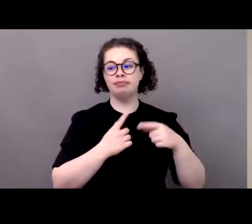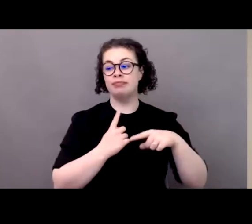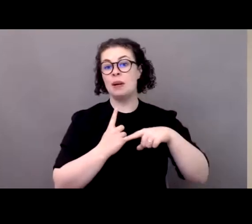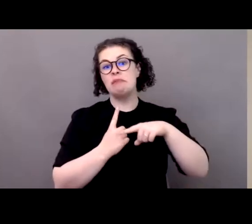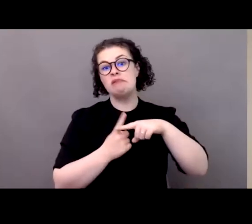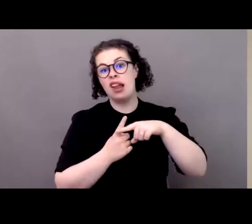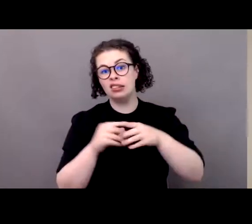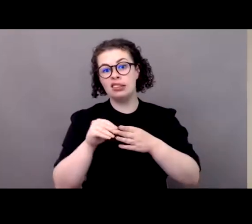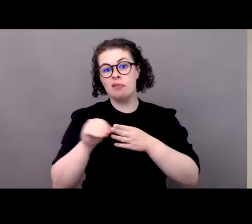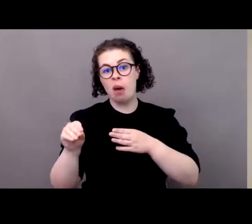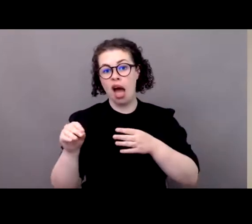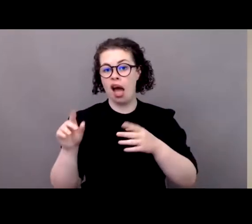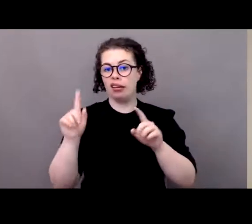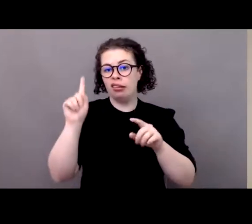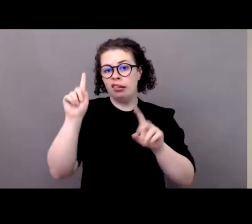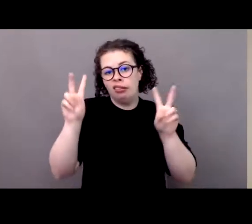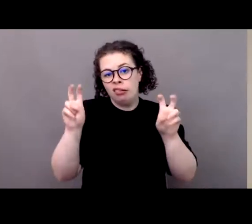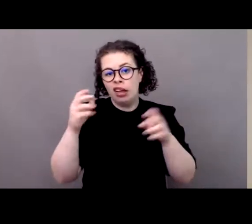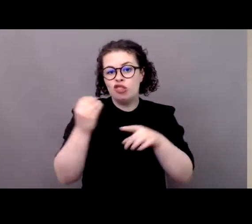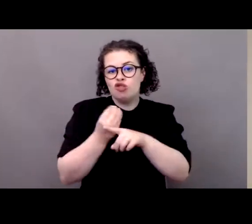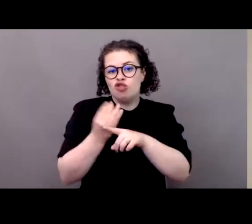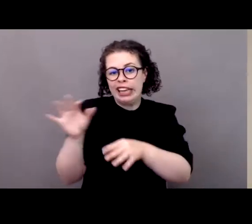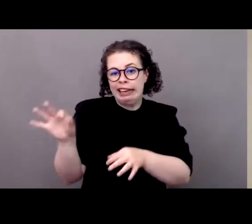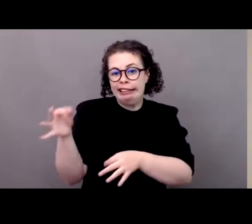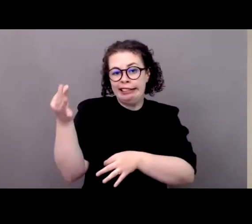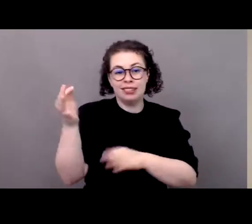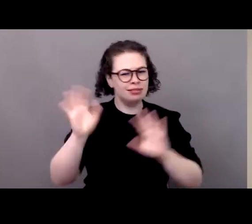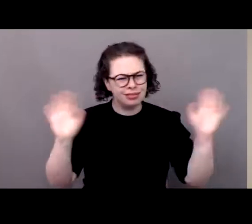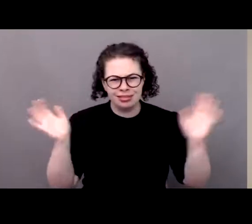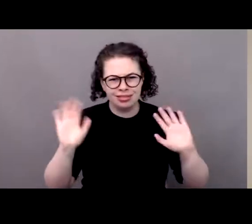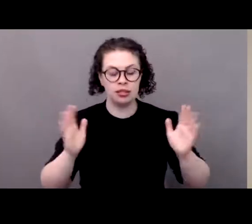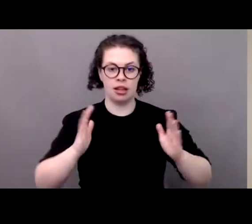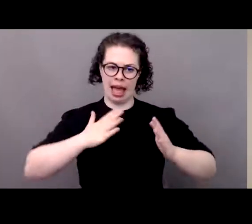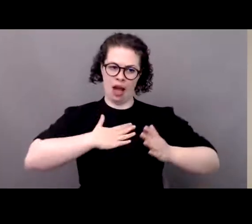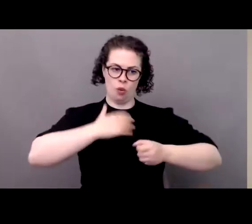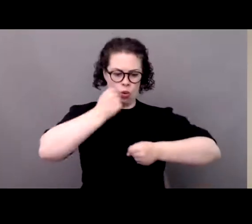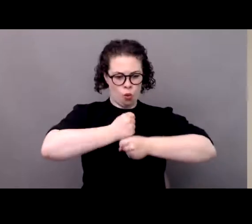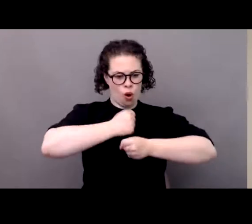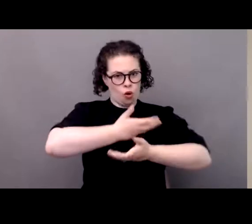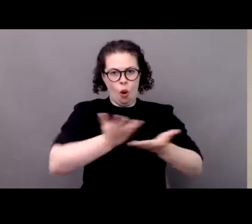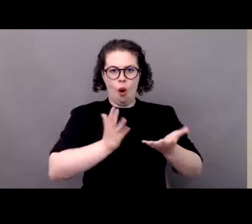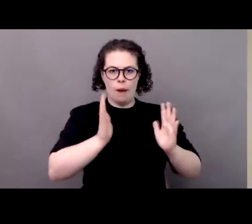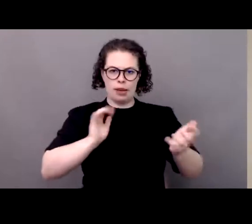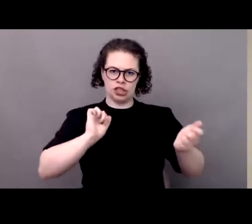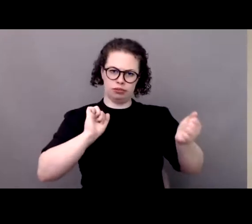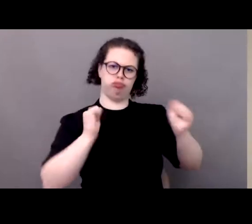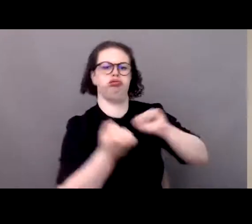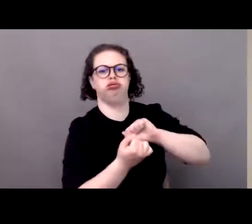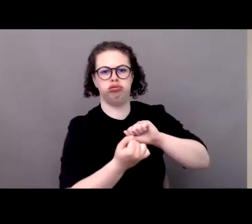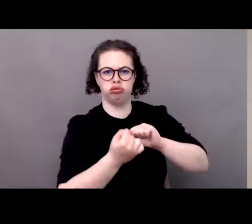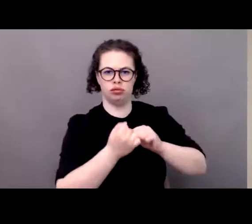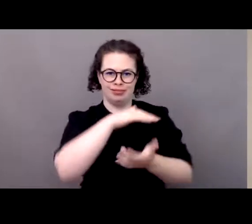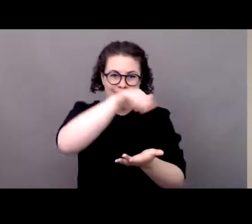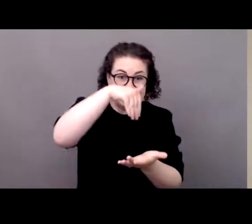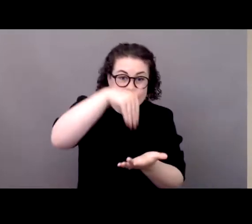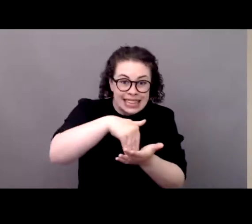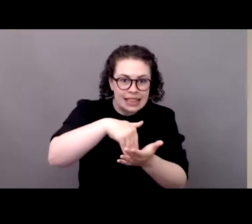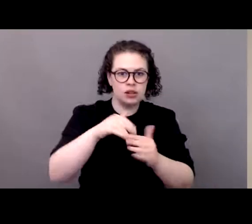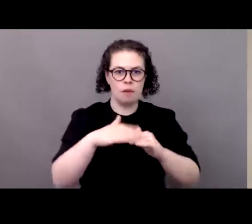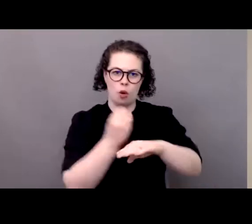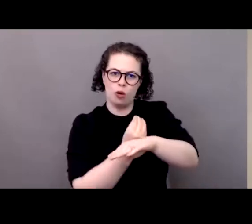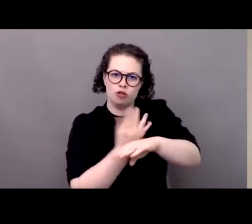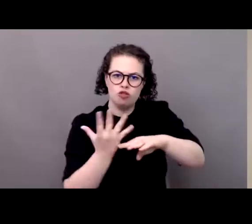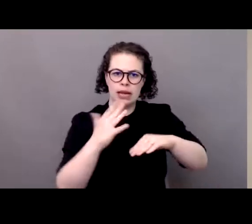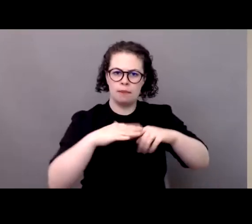and run together the economic pillar very briefly sport is actually providing significant economic benefits all over the world